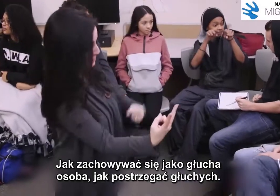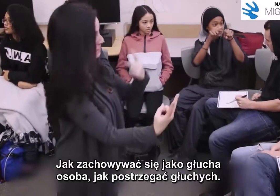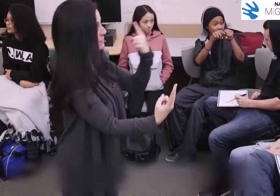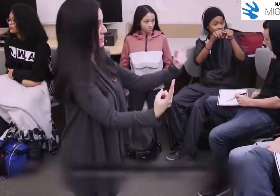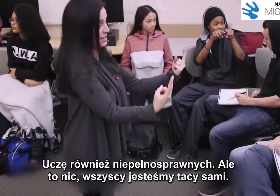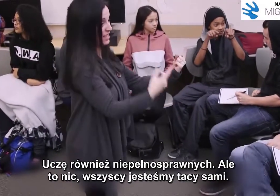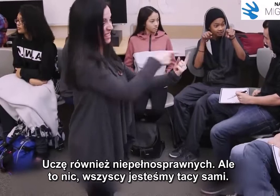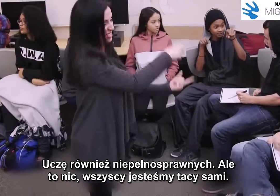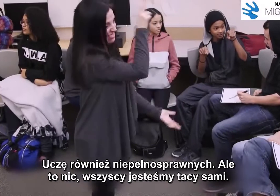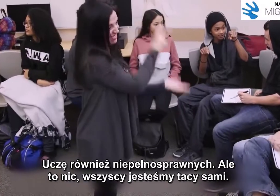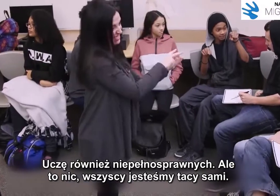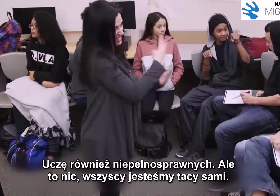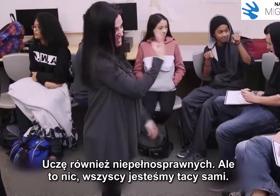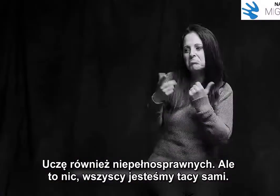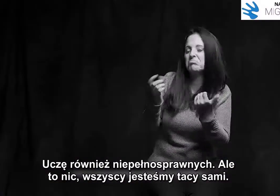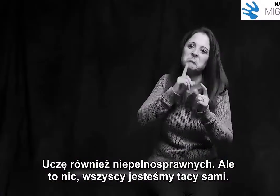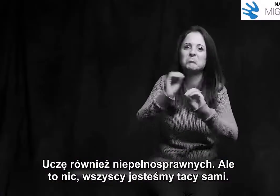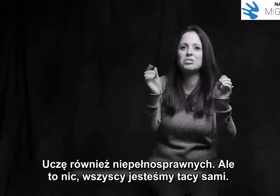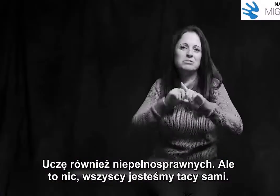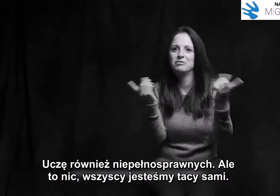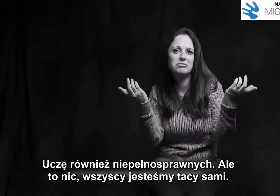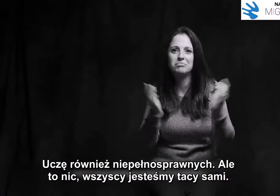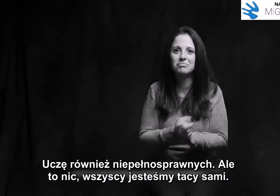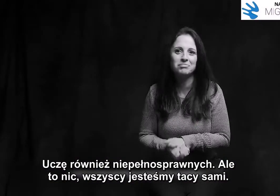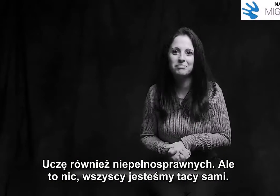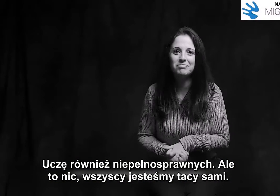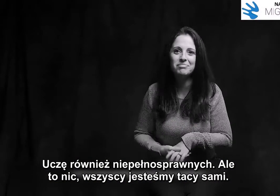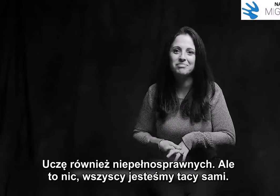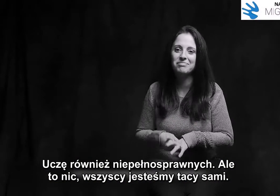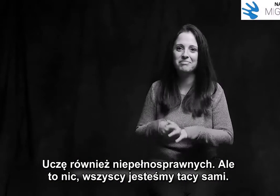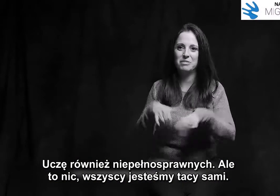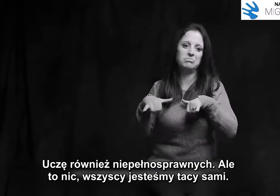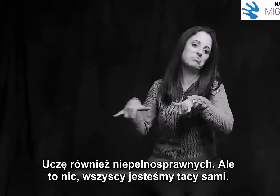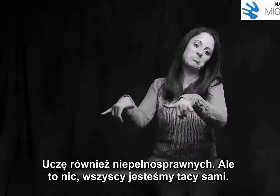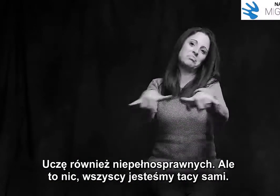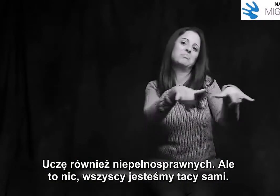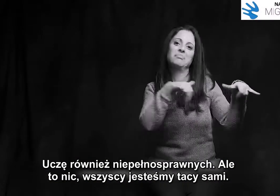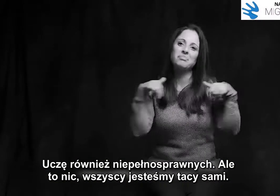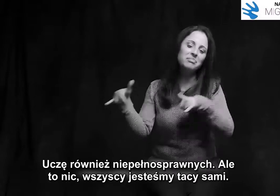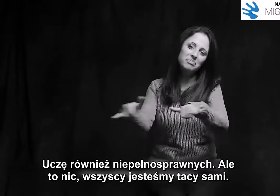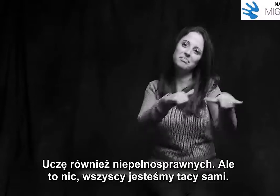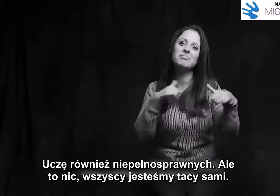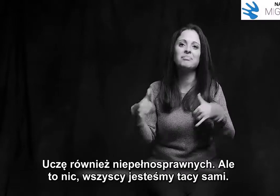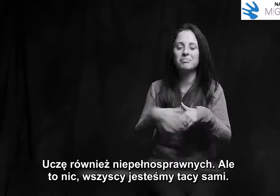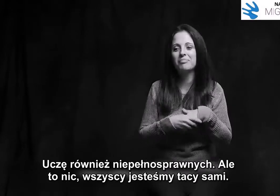And I'm also teaching people with disabilities, there's no different. We're all the same.